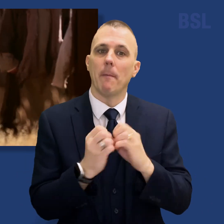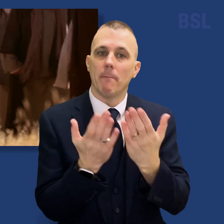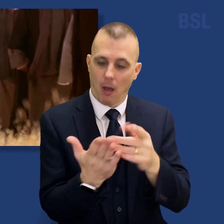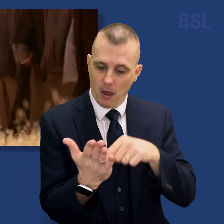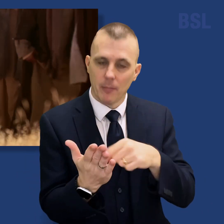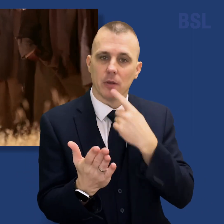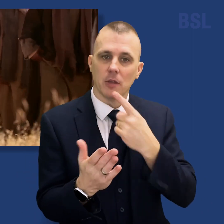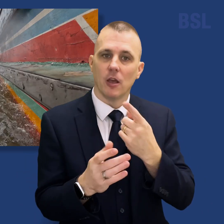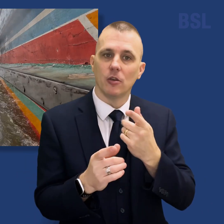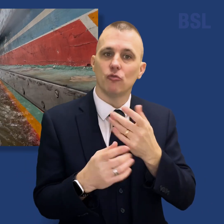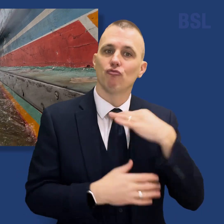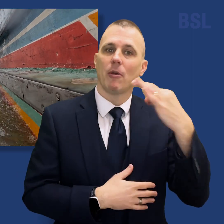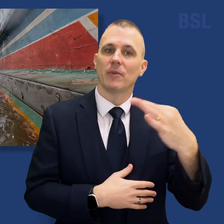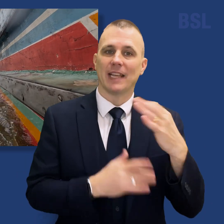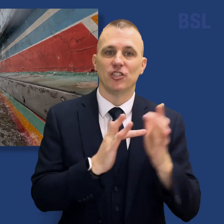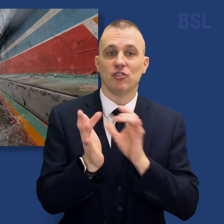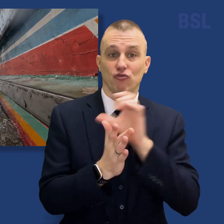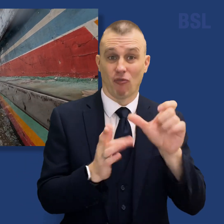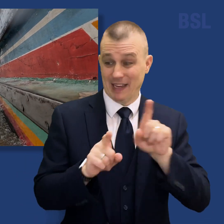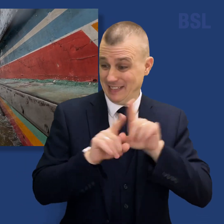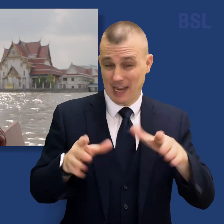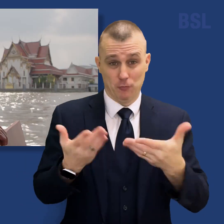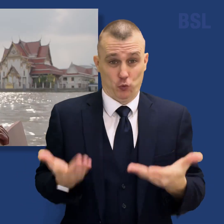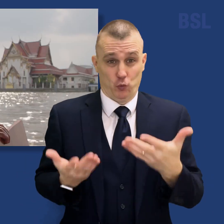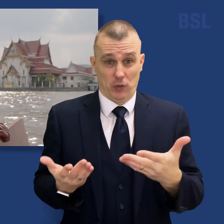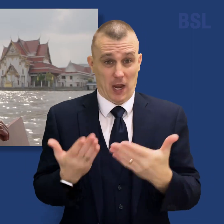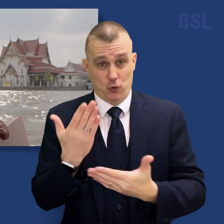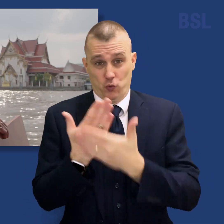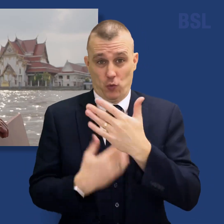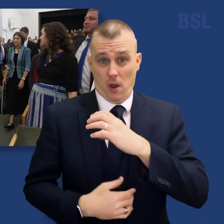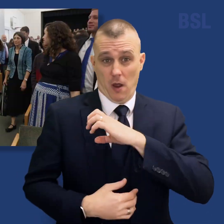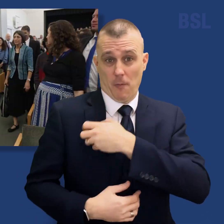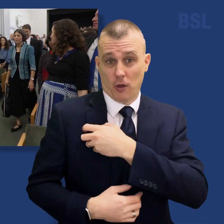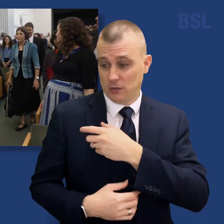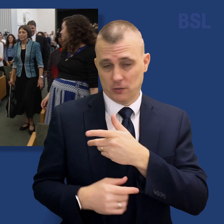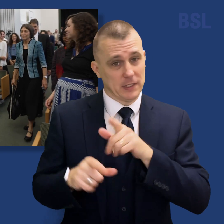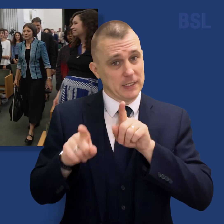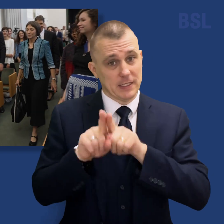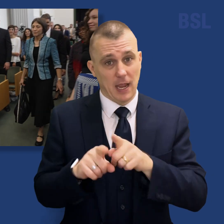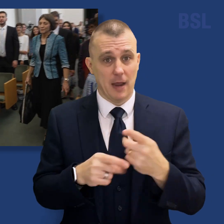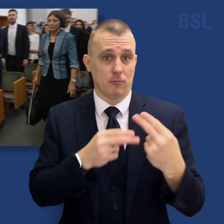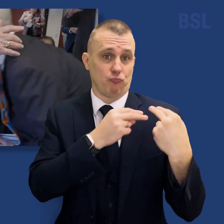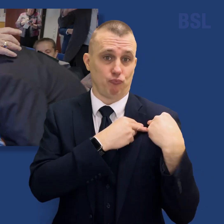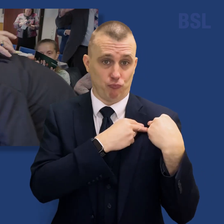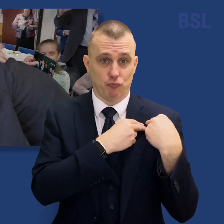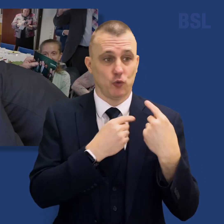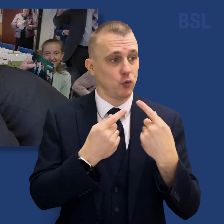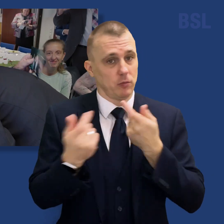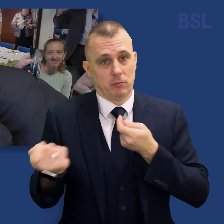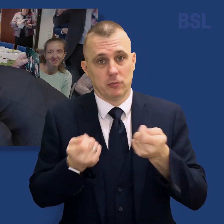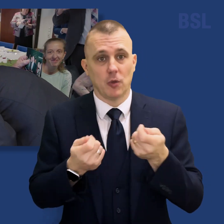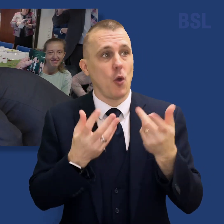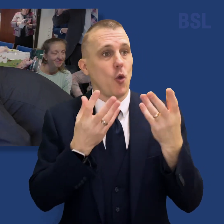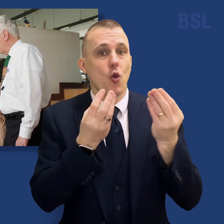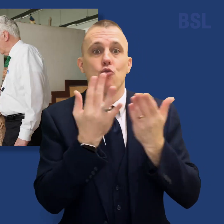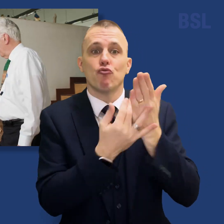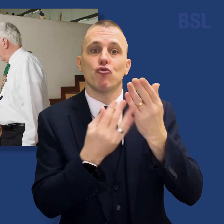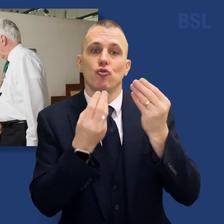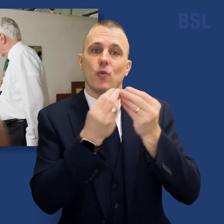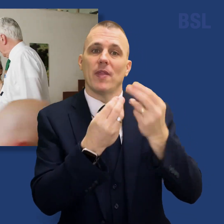Bible, today, his modern apostles are given the same charge, to officiate in the name of the Lord and spread the gospel